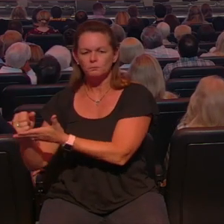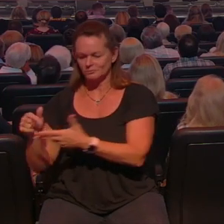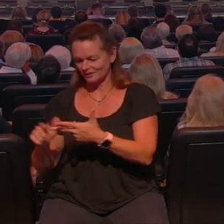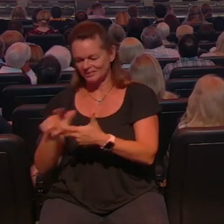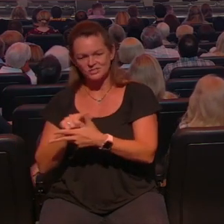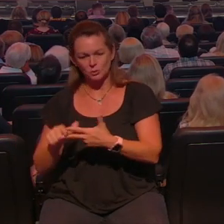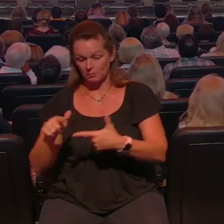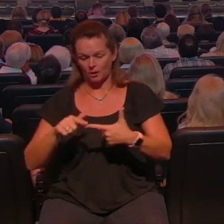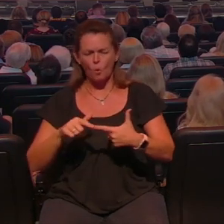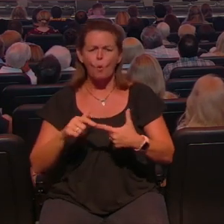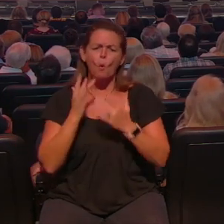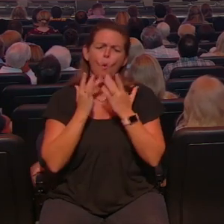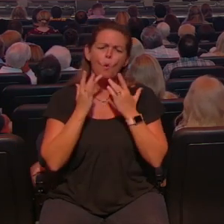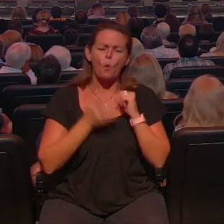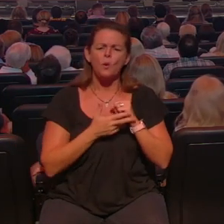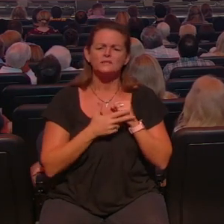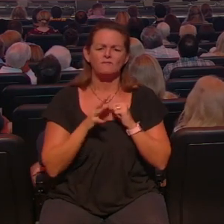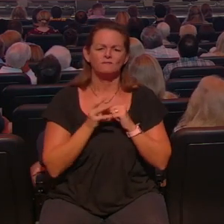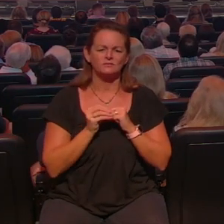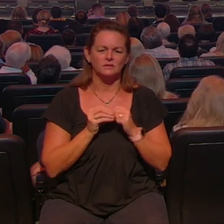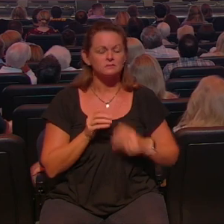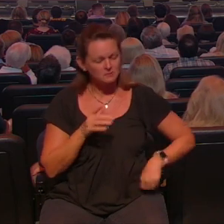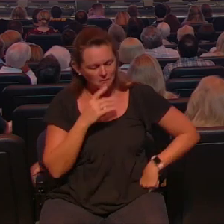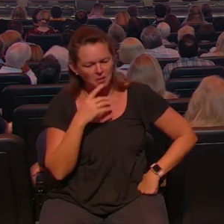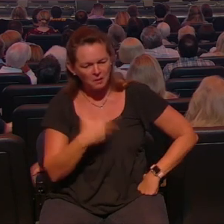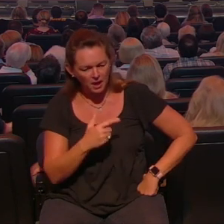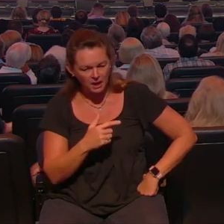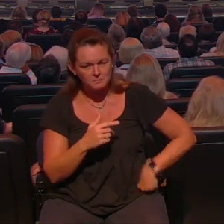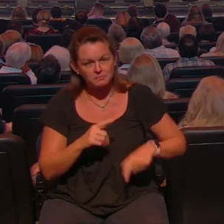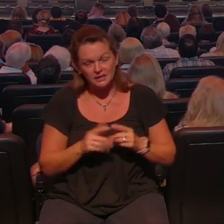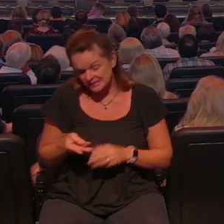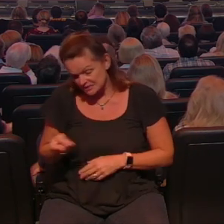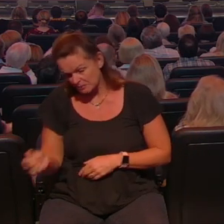But James would say I'm going to save the whole 50. So I was saying to him but if you spend 25 on a toy